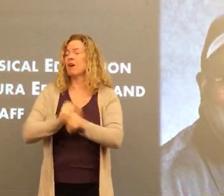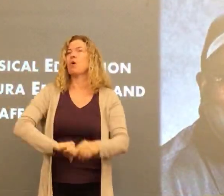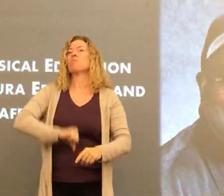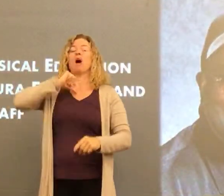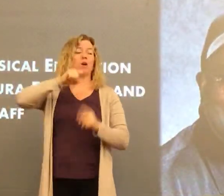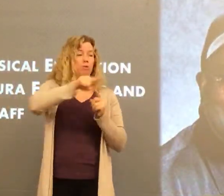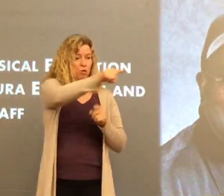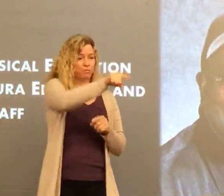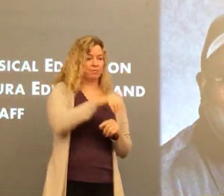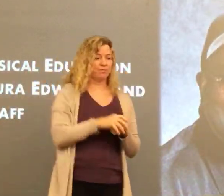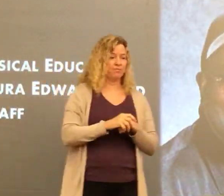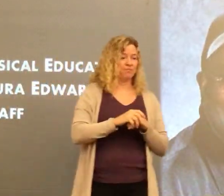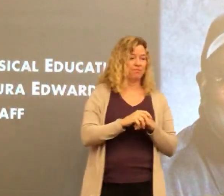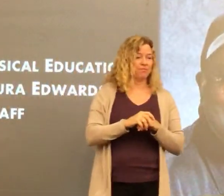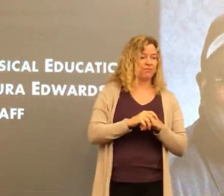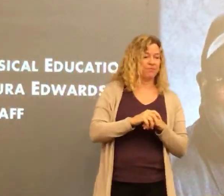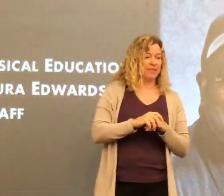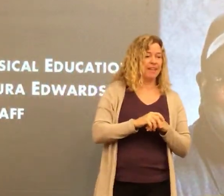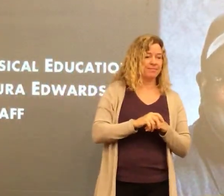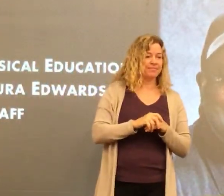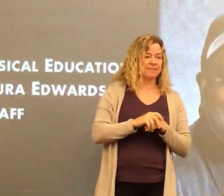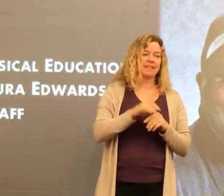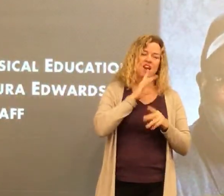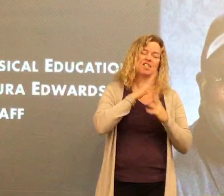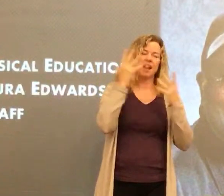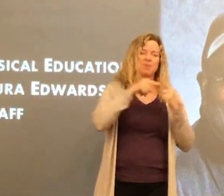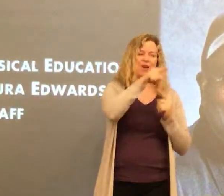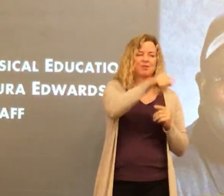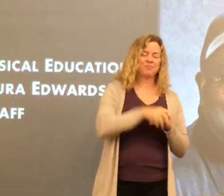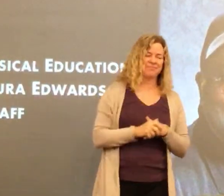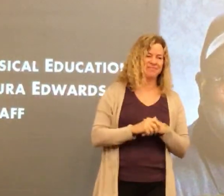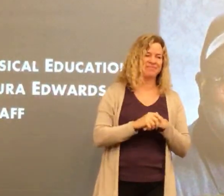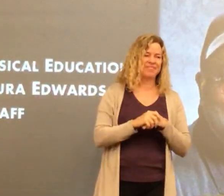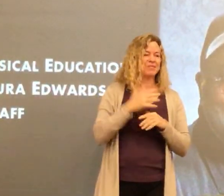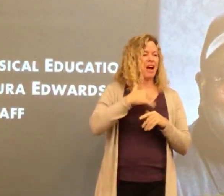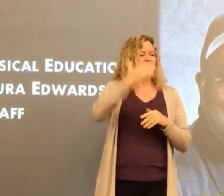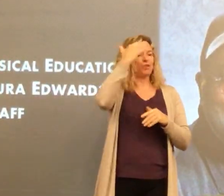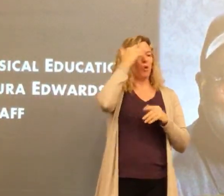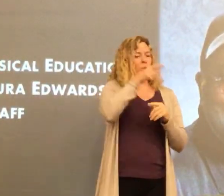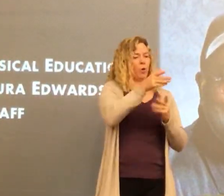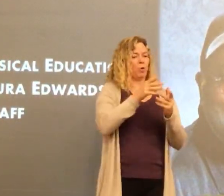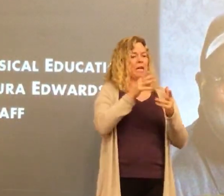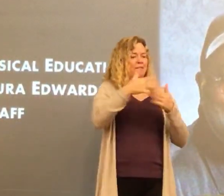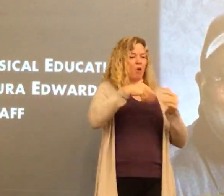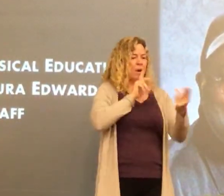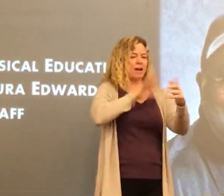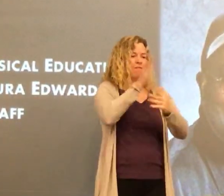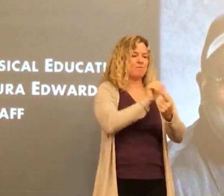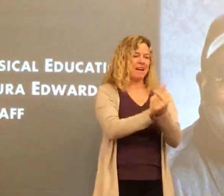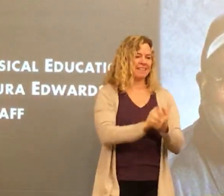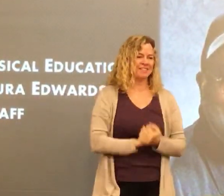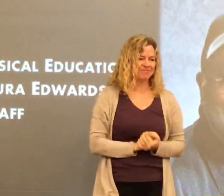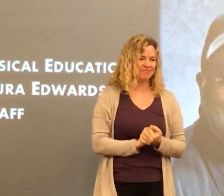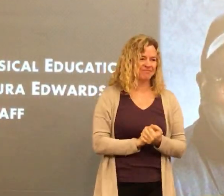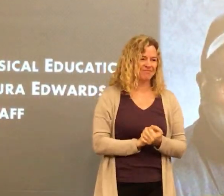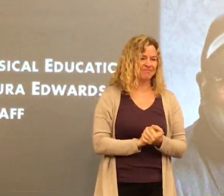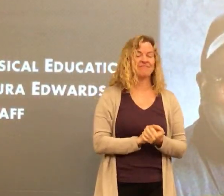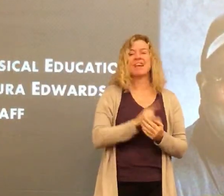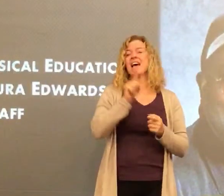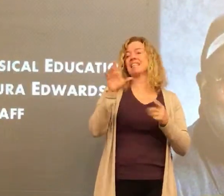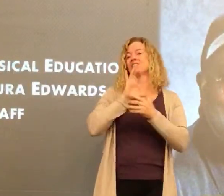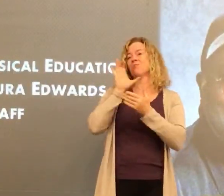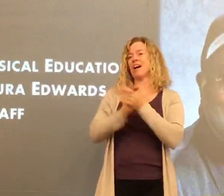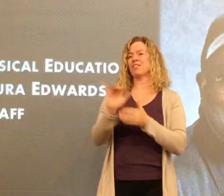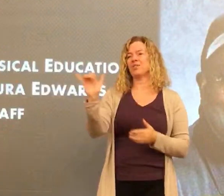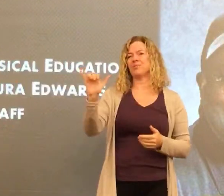Also talked about his son and how proud he was of you. It's true. He talked a lot about you. So I know I never met